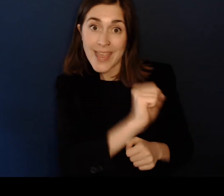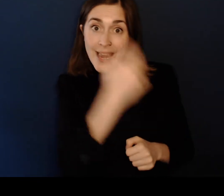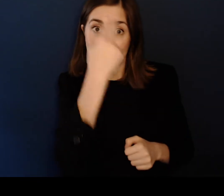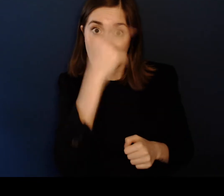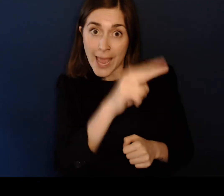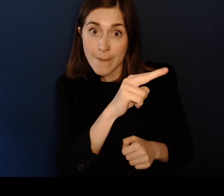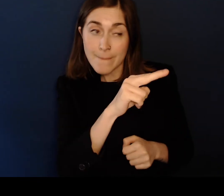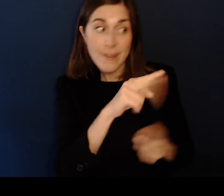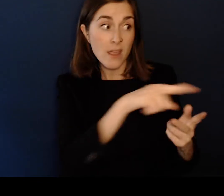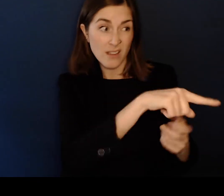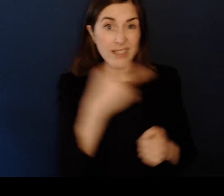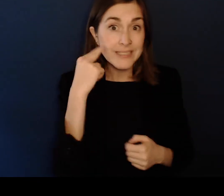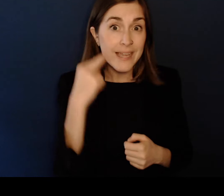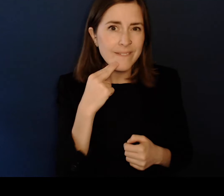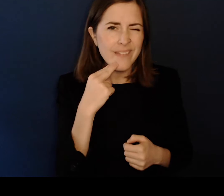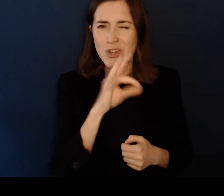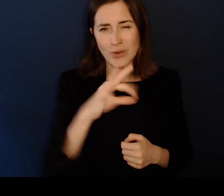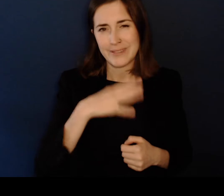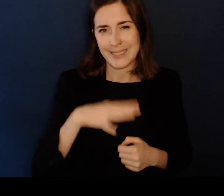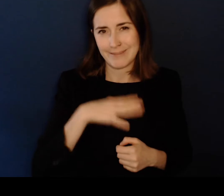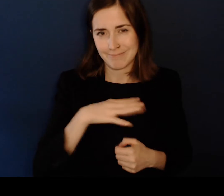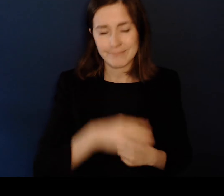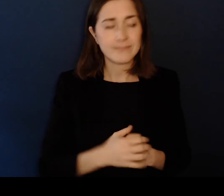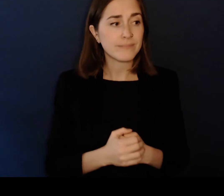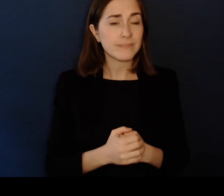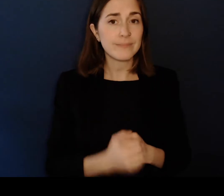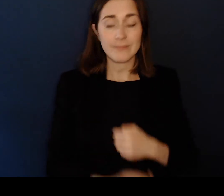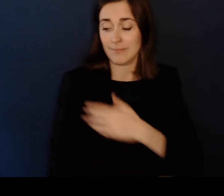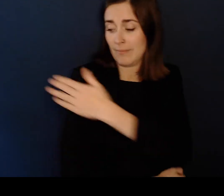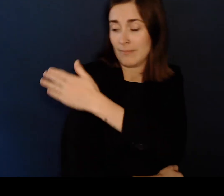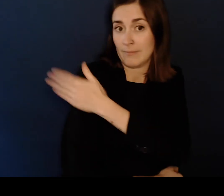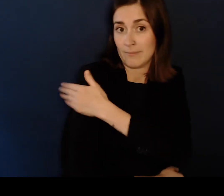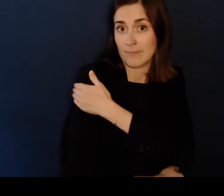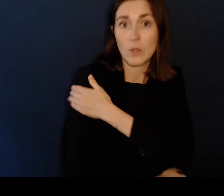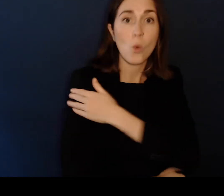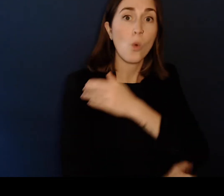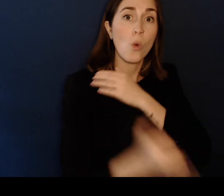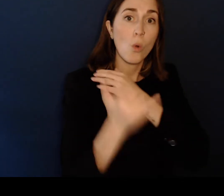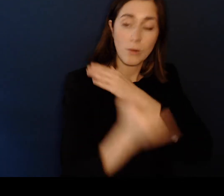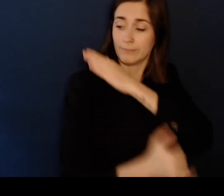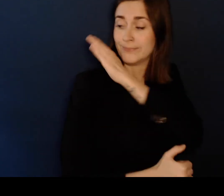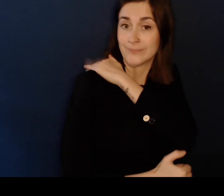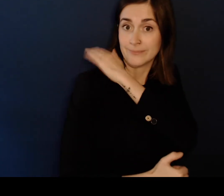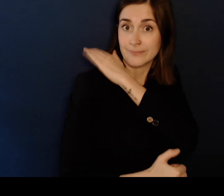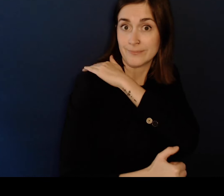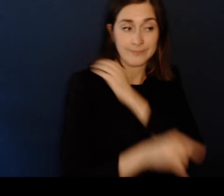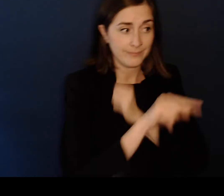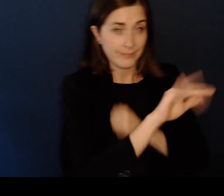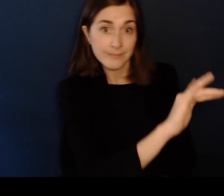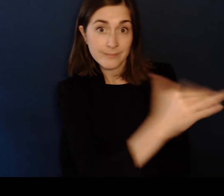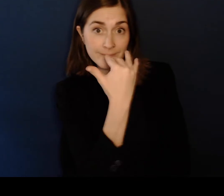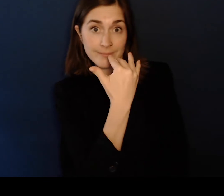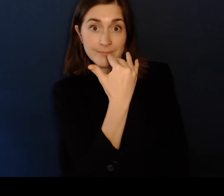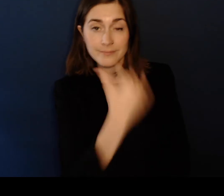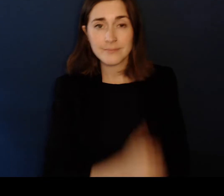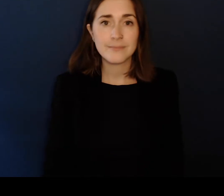Say the person's name, unless you know they are Deaf Tap the back for the person's arm if you're not sure you have